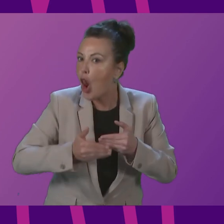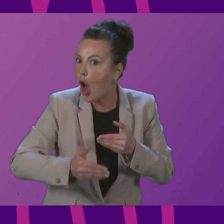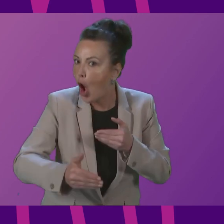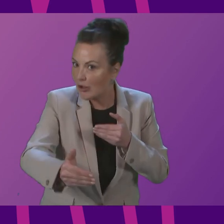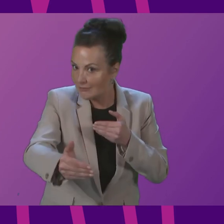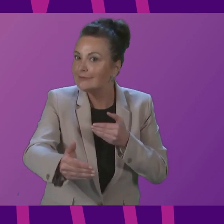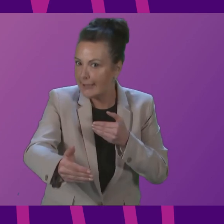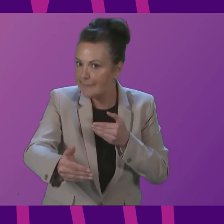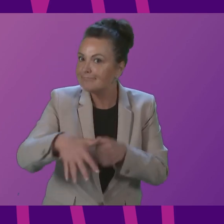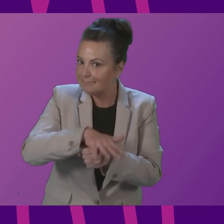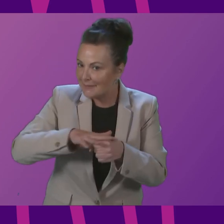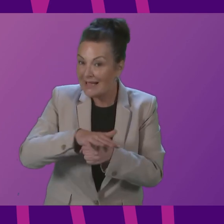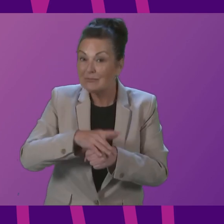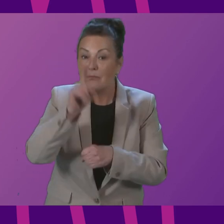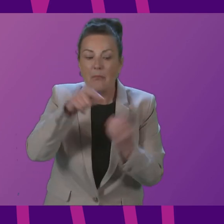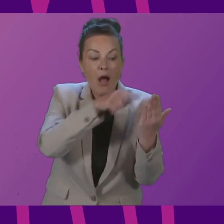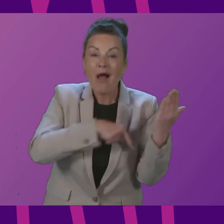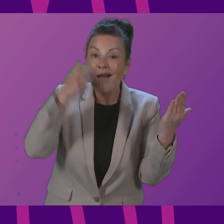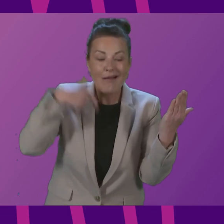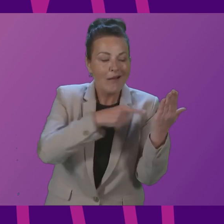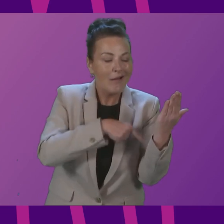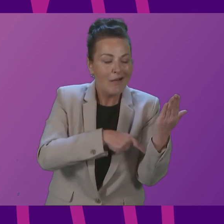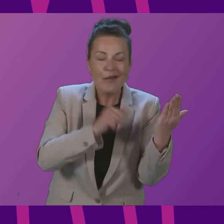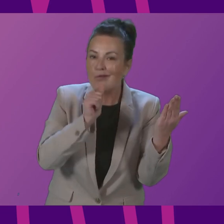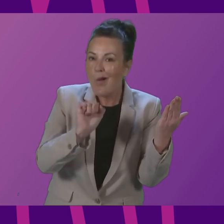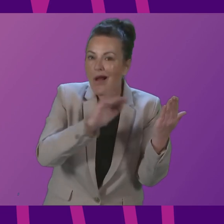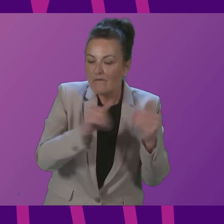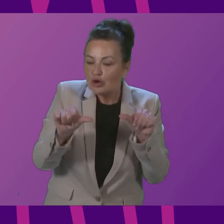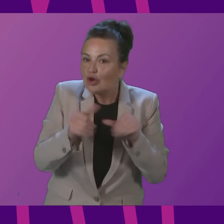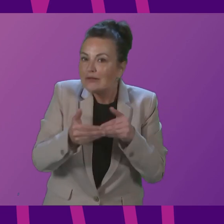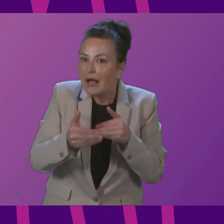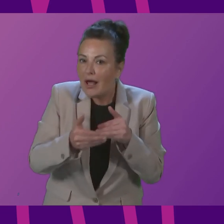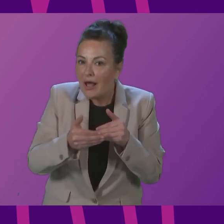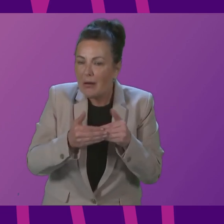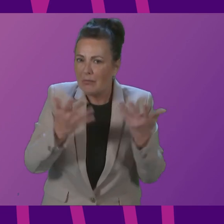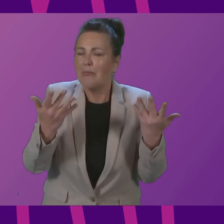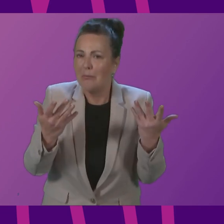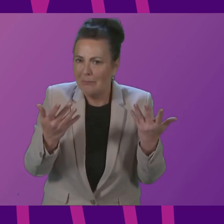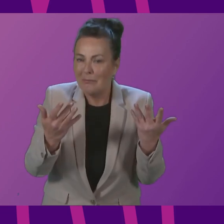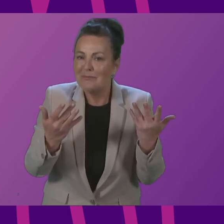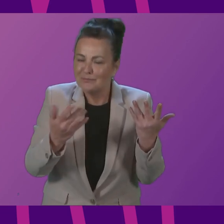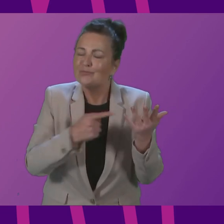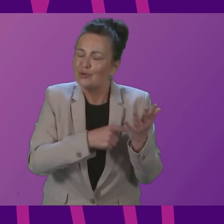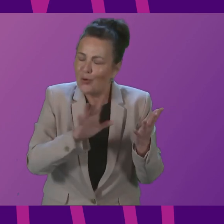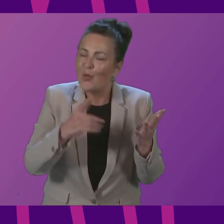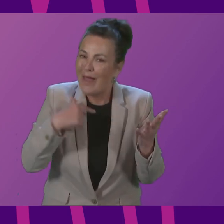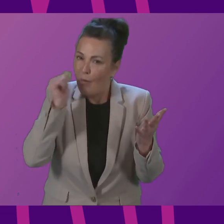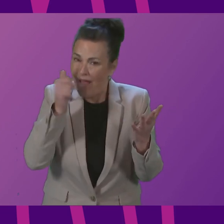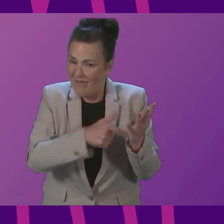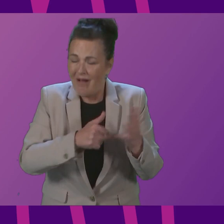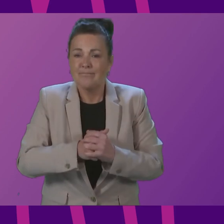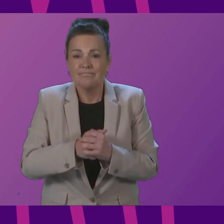placements that individuals will have been placed on and abused in that circumstance